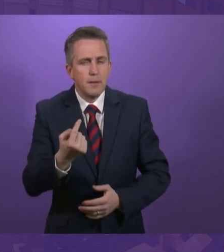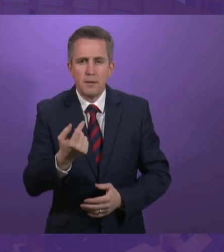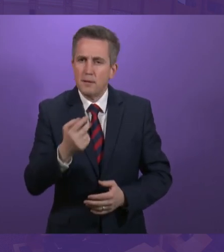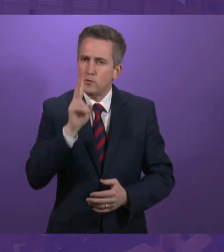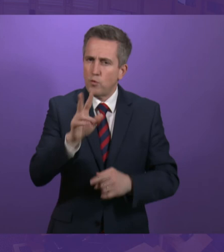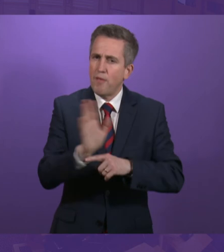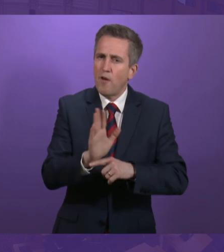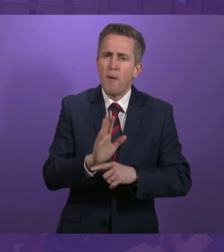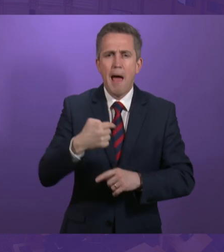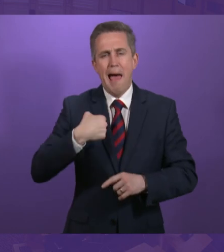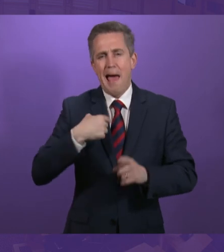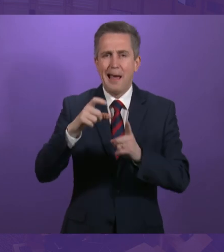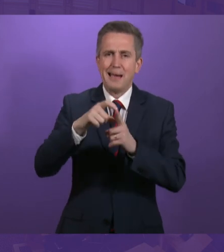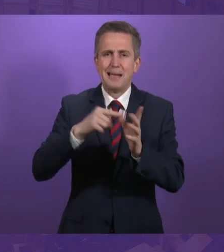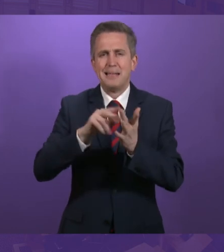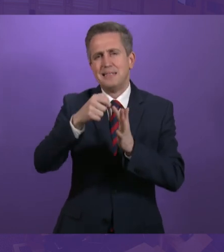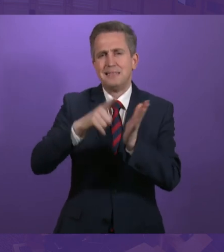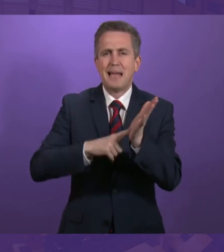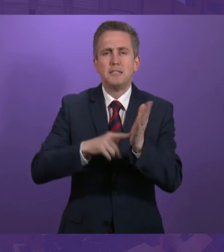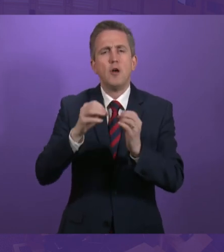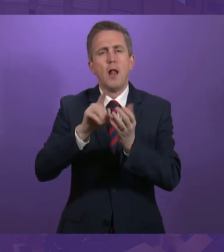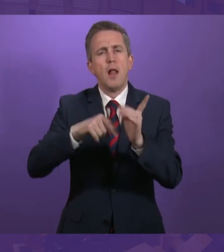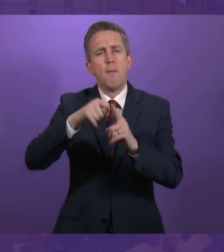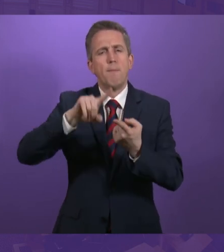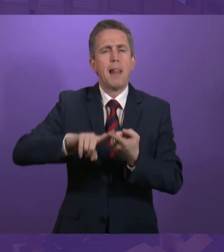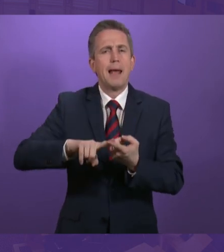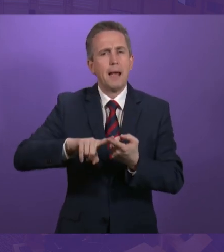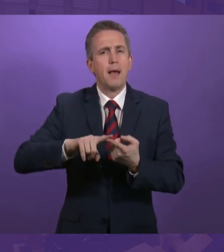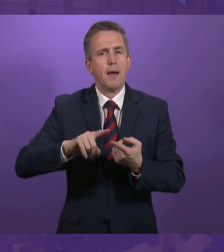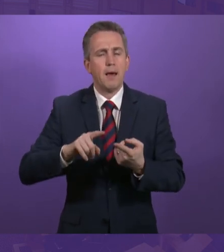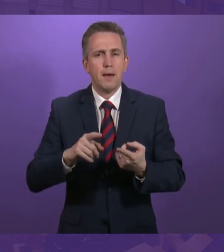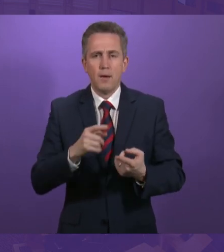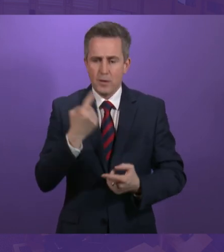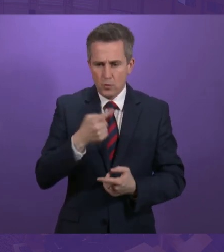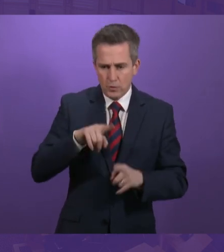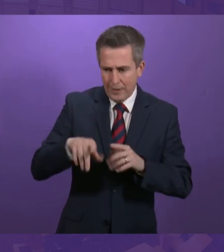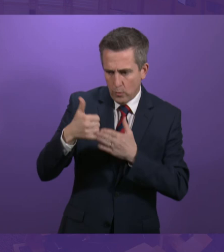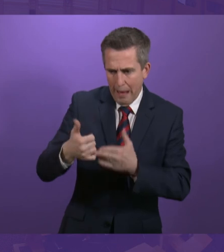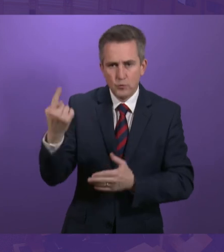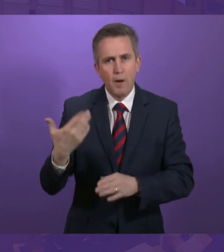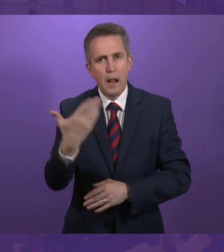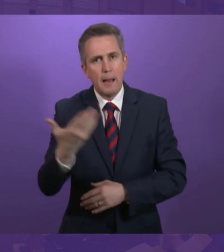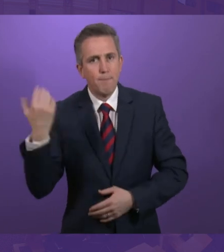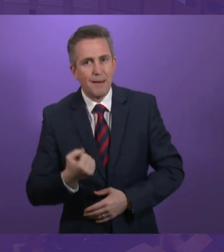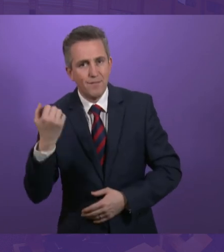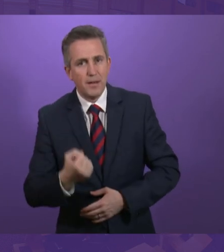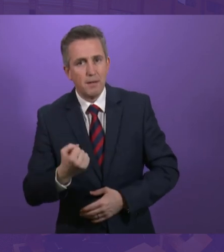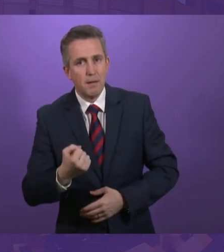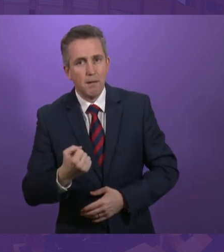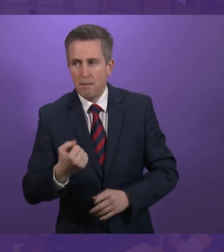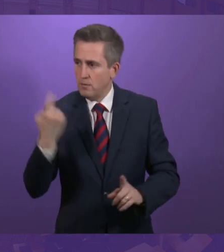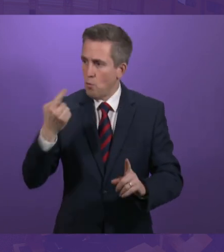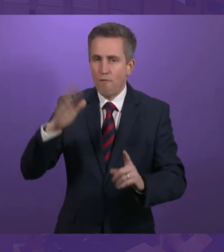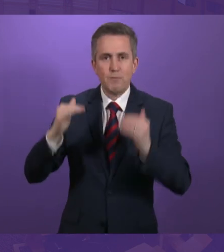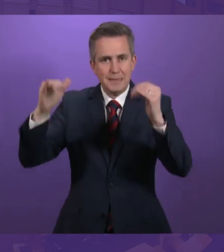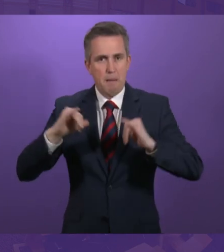film I, Daniel Blake, where an ordinary member of the staff tried to help somebody claiming benefits and was jumped on by somebody